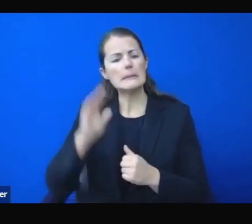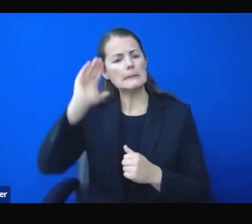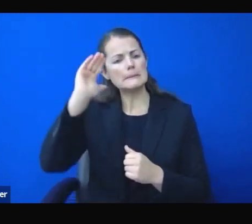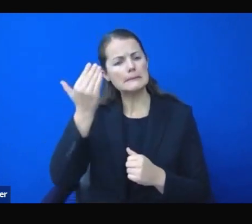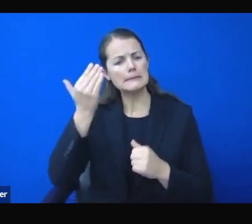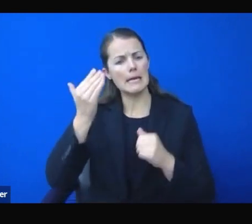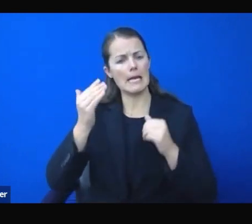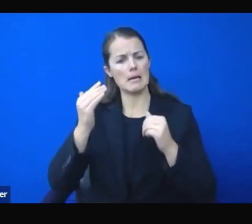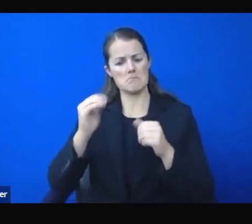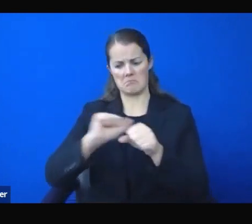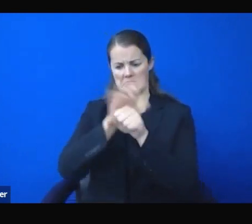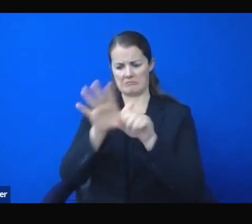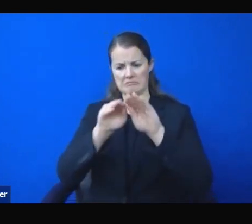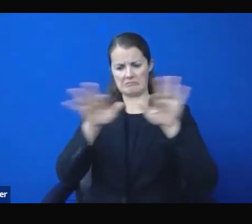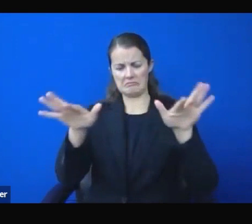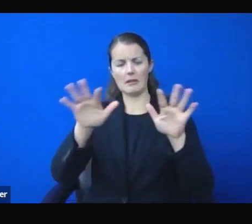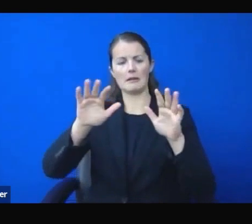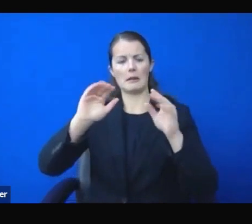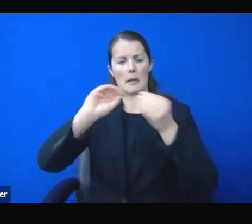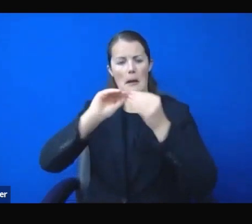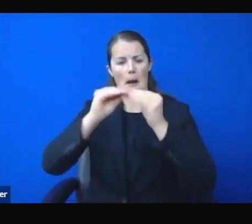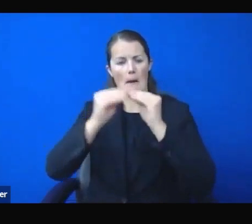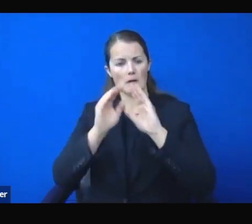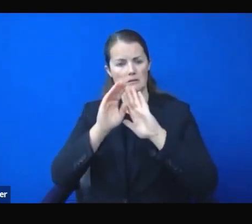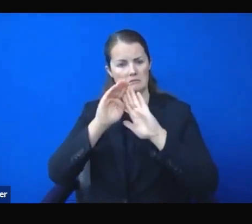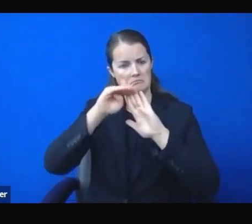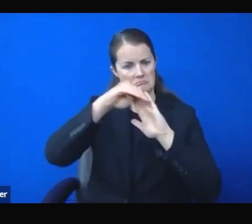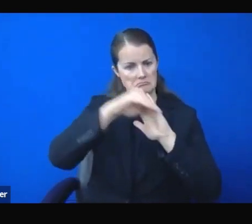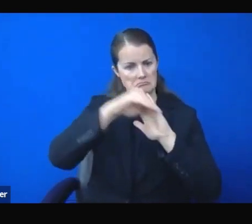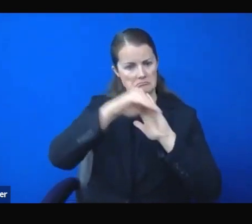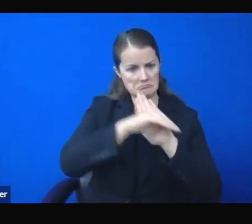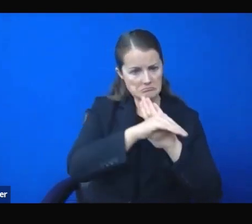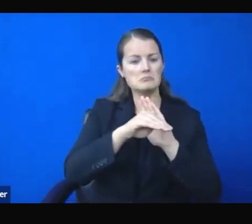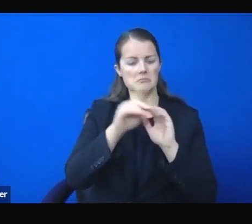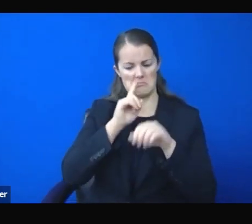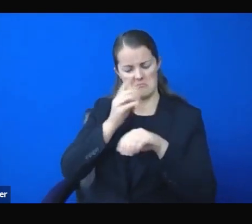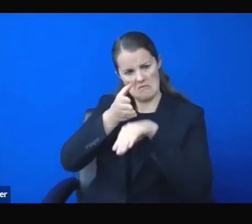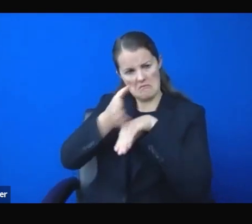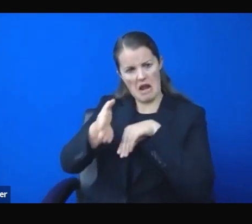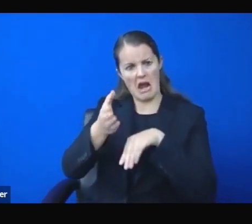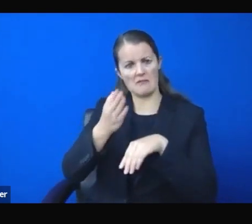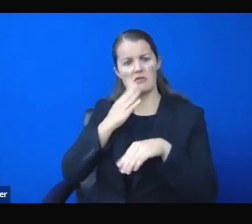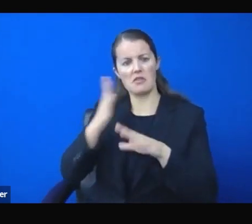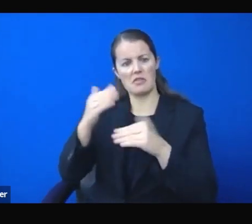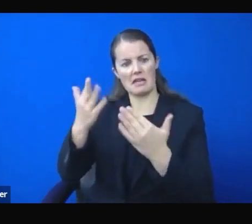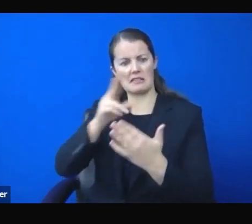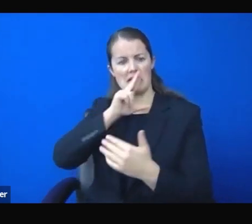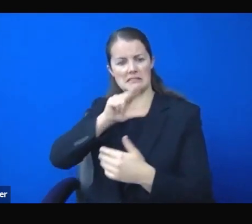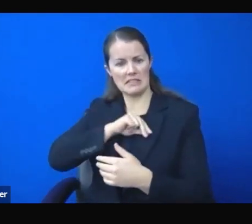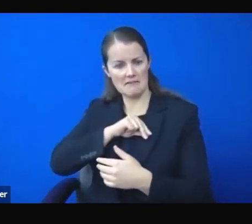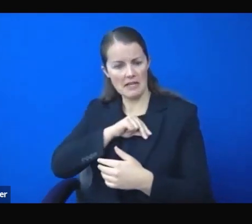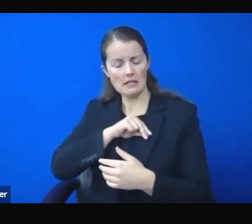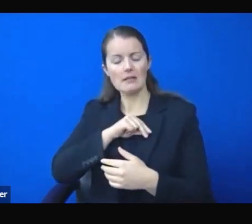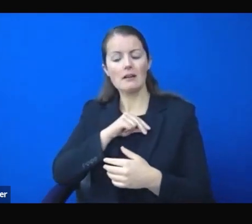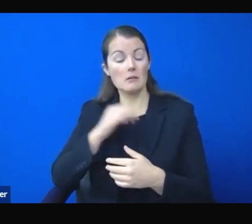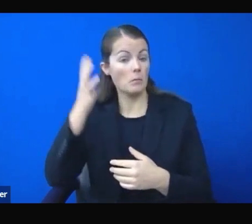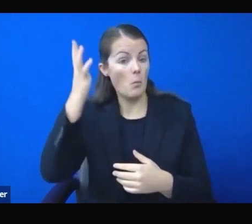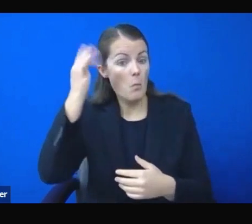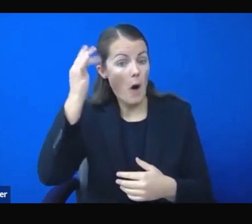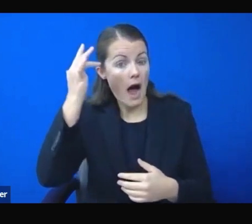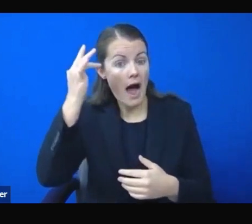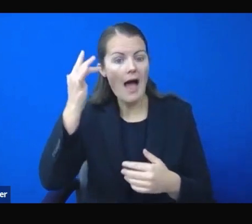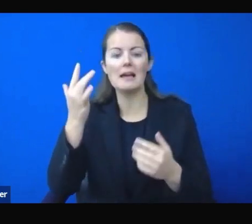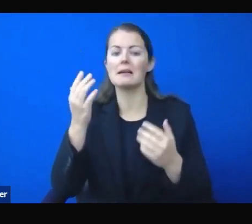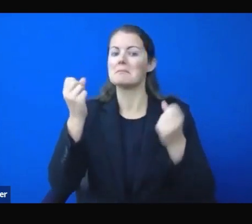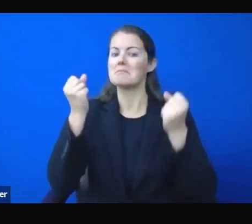decreased testing over the holiday. It certainly was not because COVID was magically gone. We continue